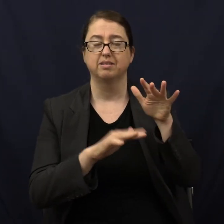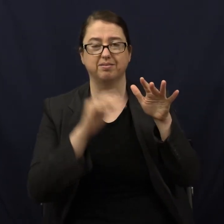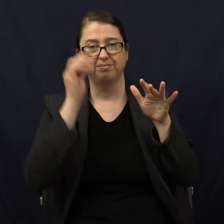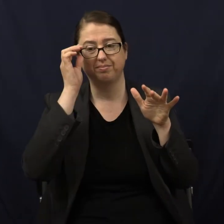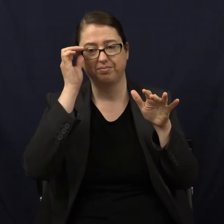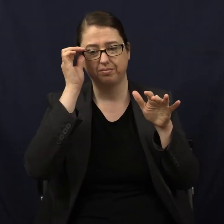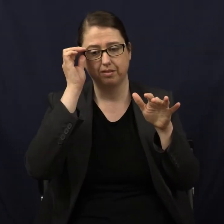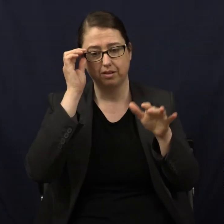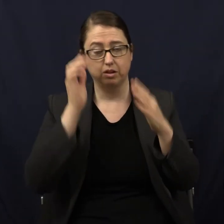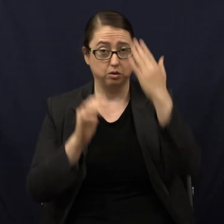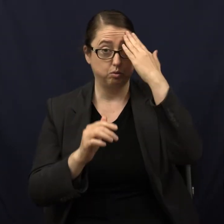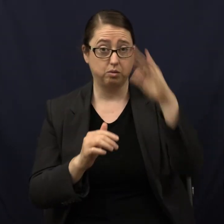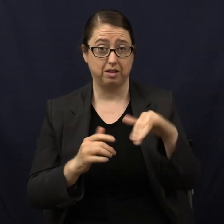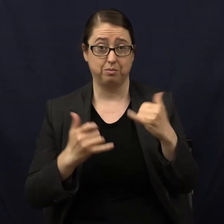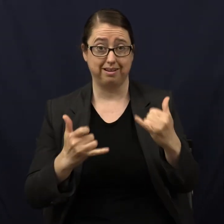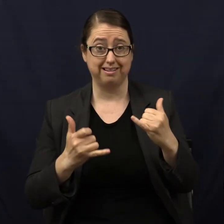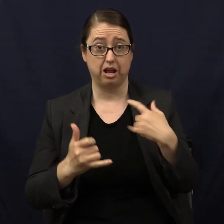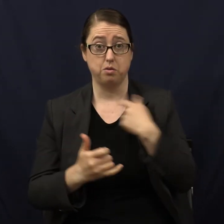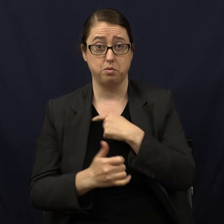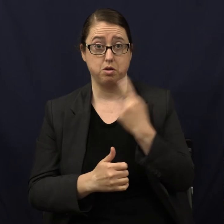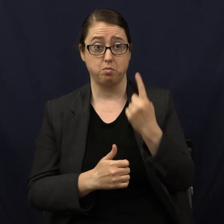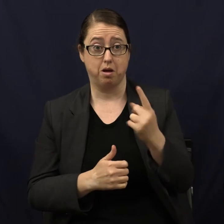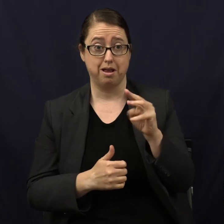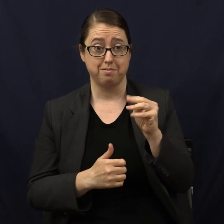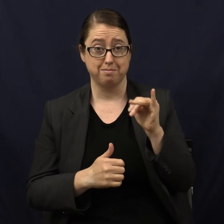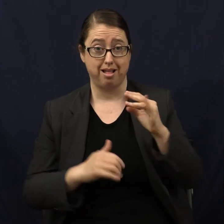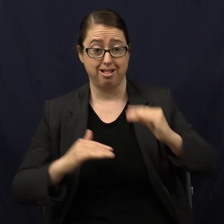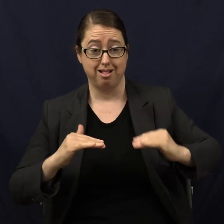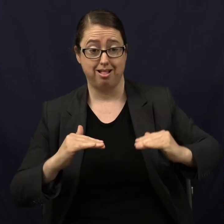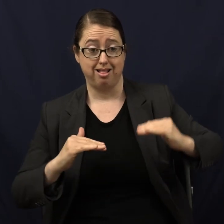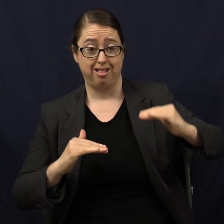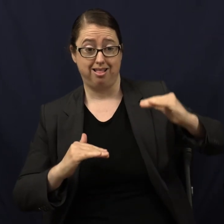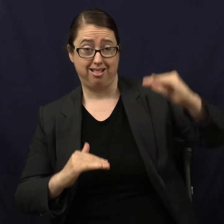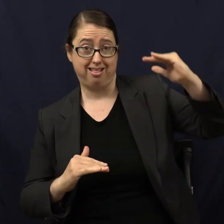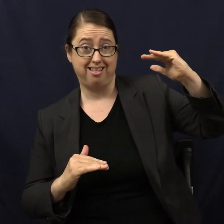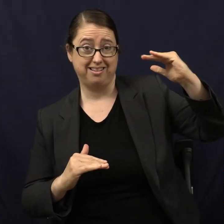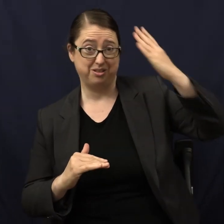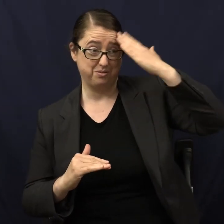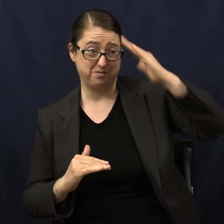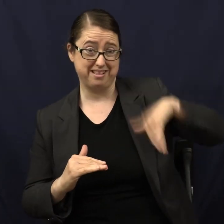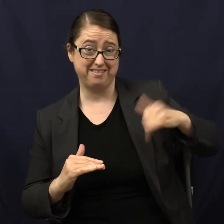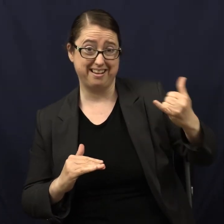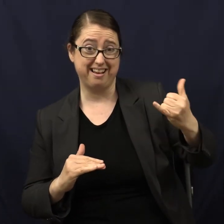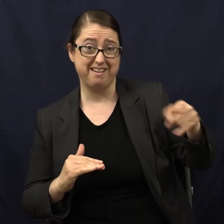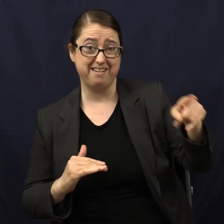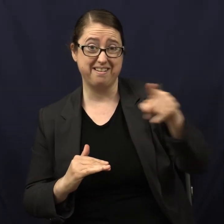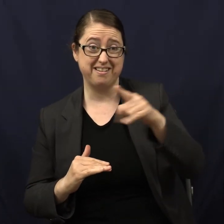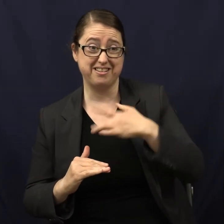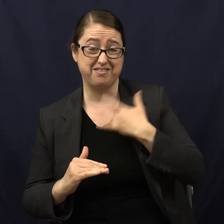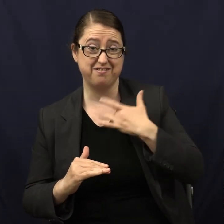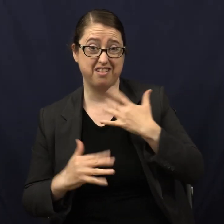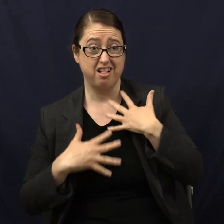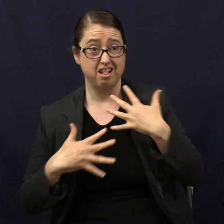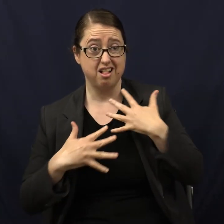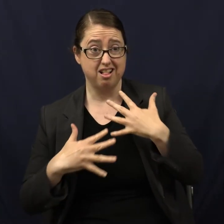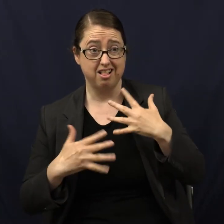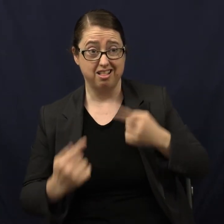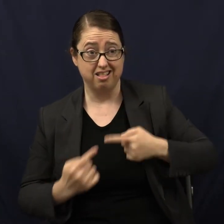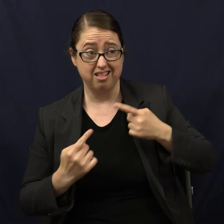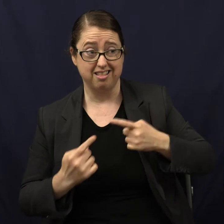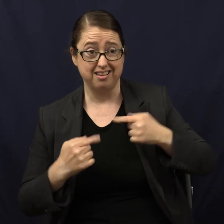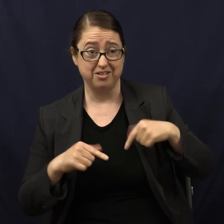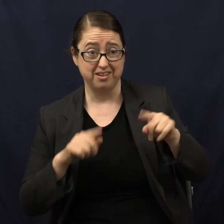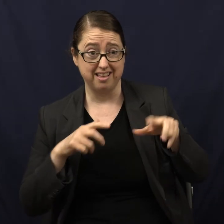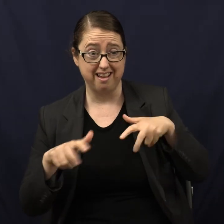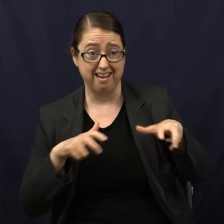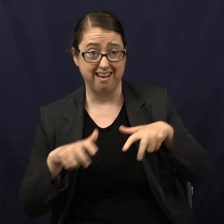mile in the air right now? We're a mile above sea level. Did you know that? Anyone short of breath on the hike? No, hopefully not.